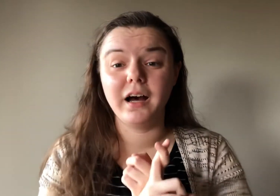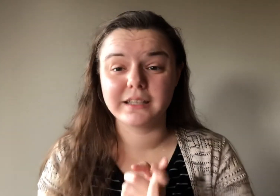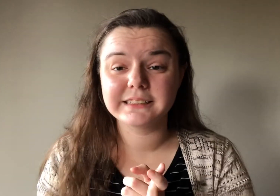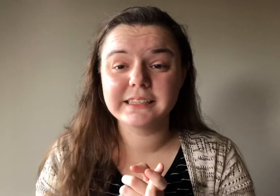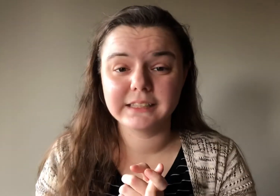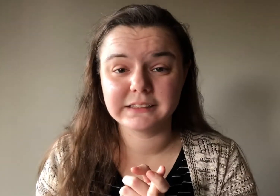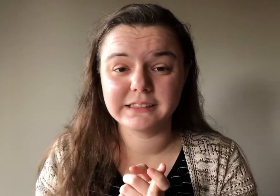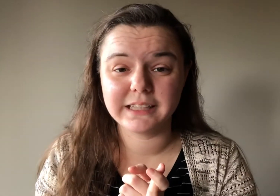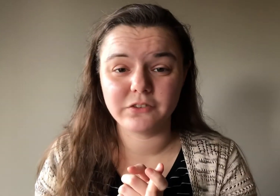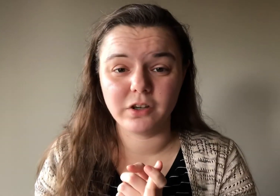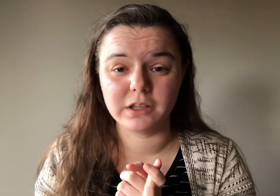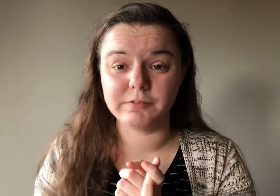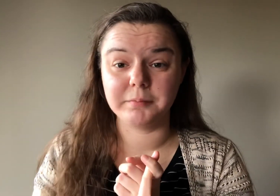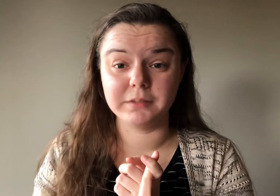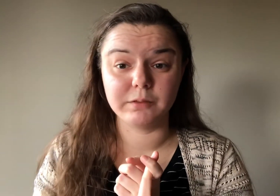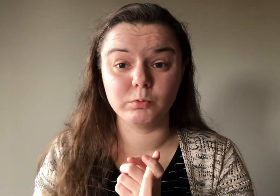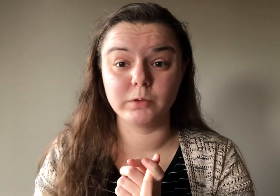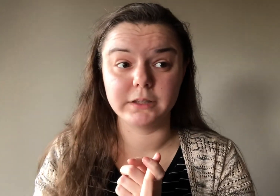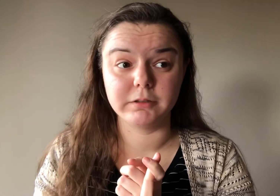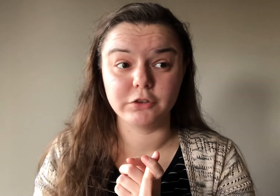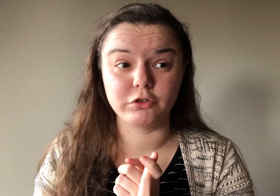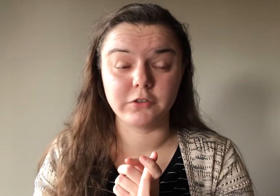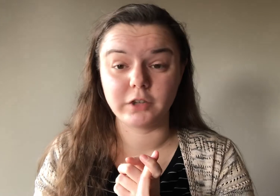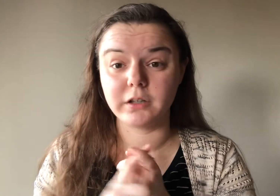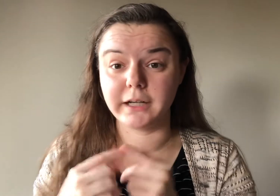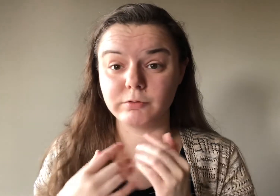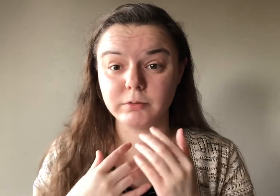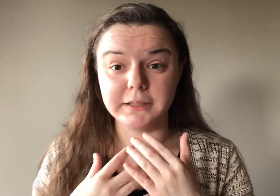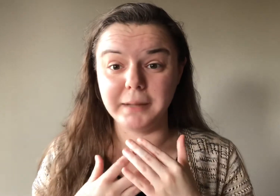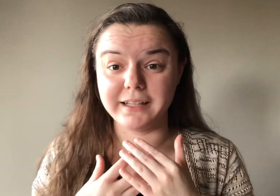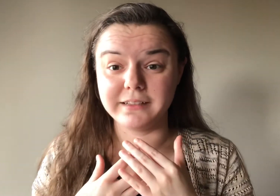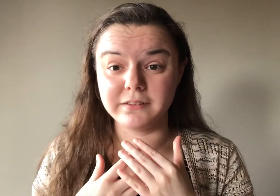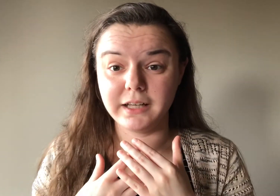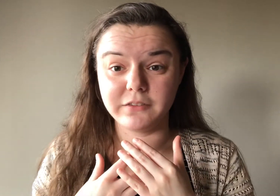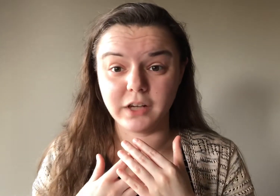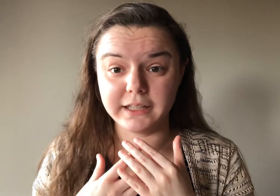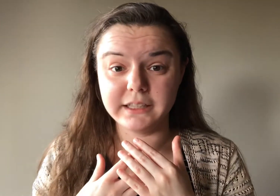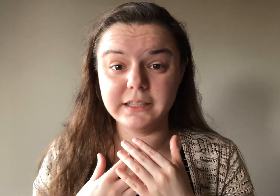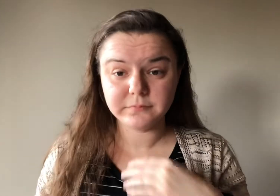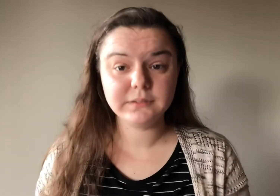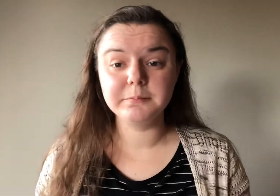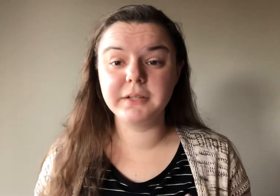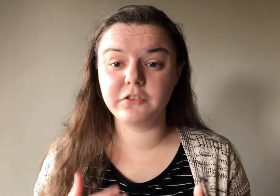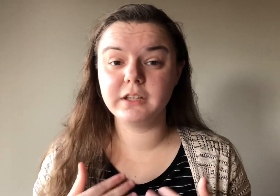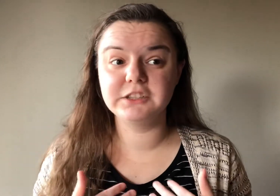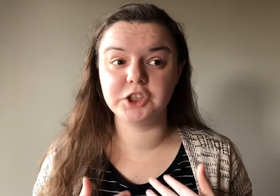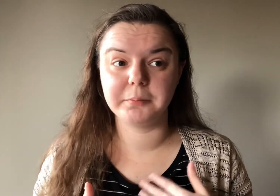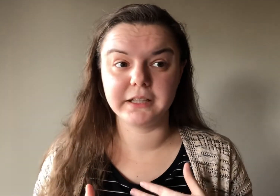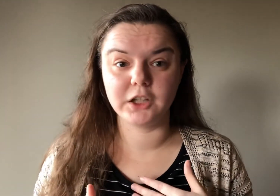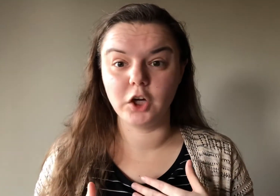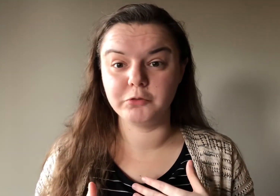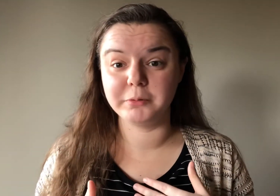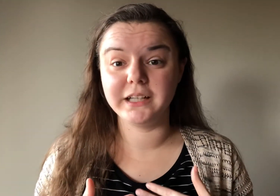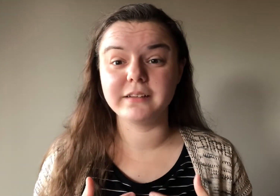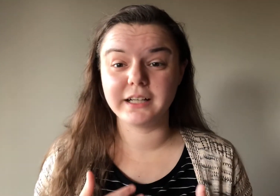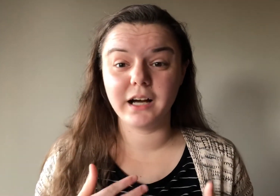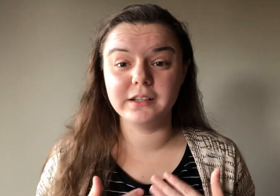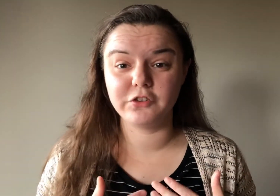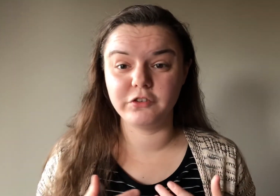honestly listen to that song if I'm, like, really, really stressed out or have a really bad anxiety because it legitimately calms me down. Like, I'll listen